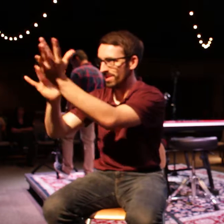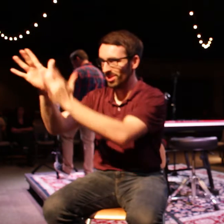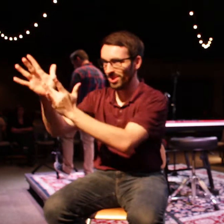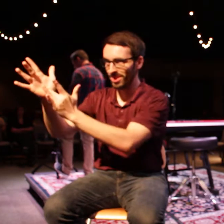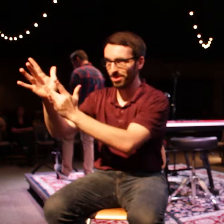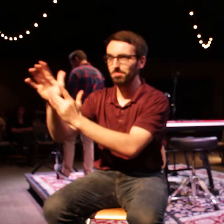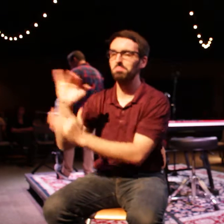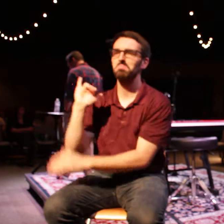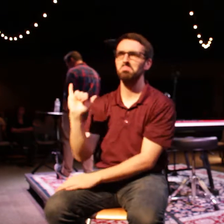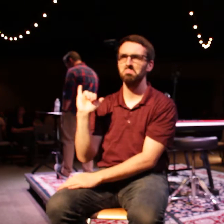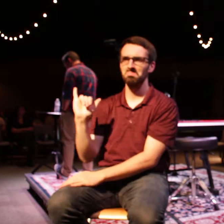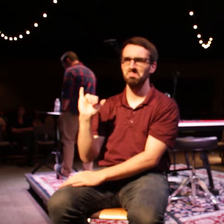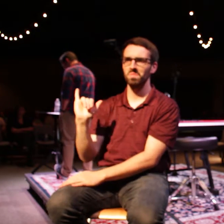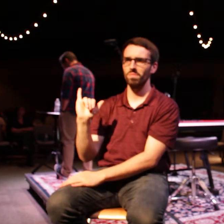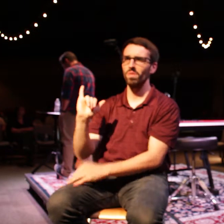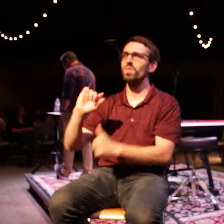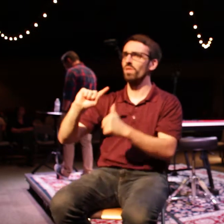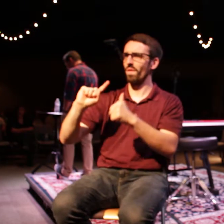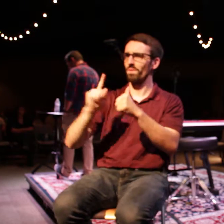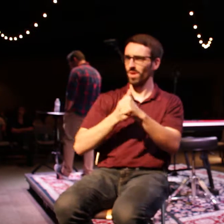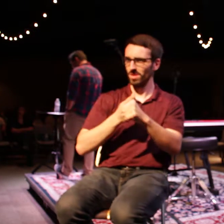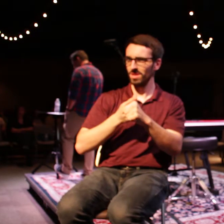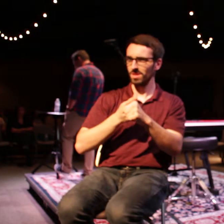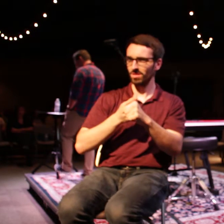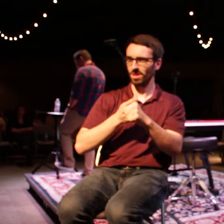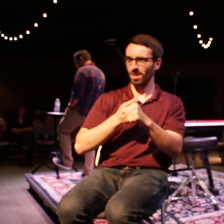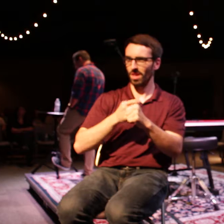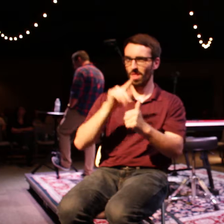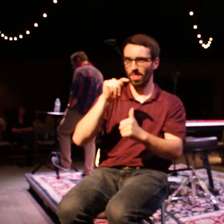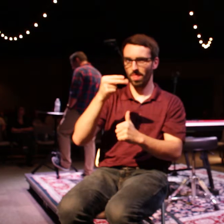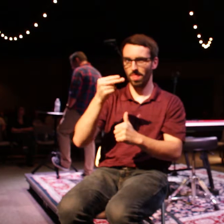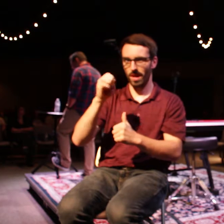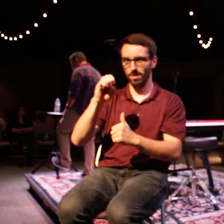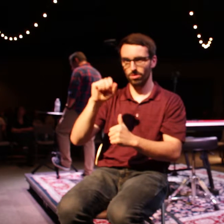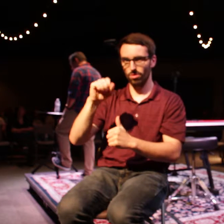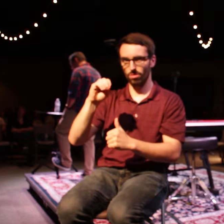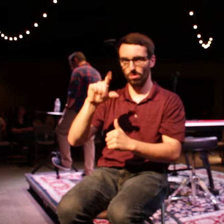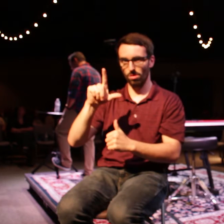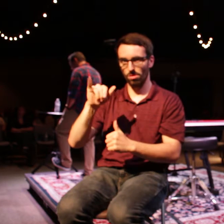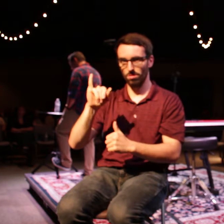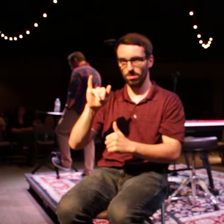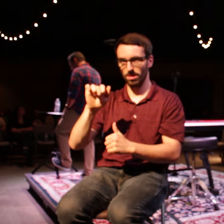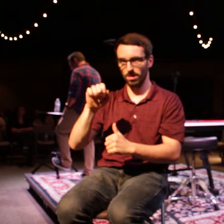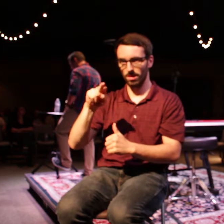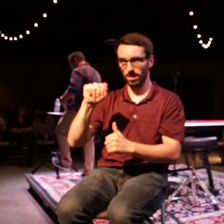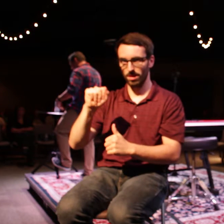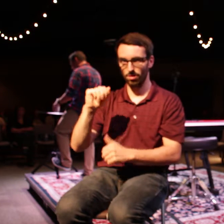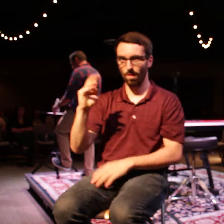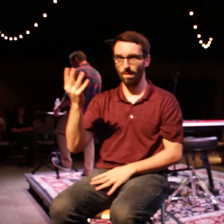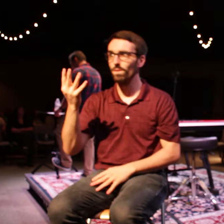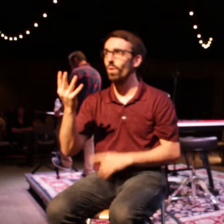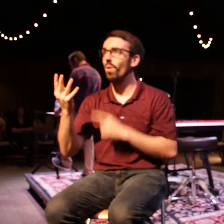1 Thessalonians 4. He says this, Make it your goal to live a quiet life,